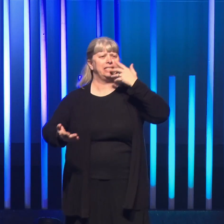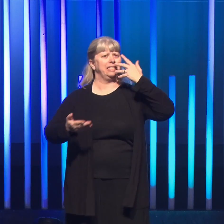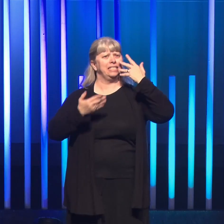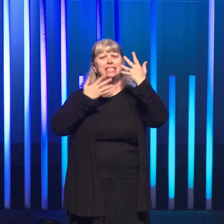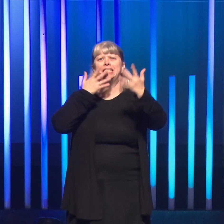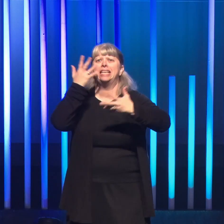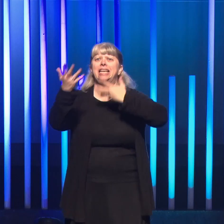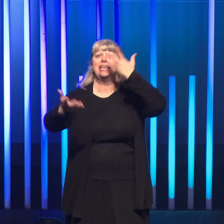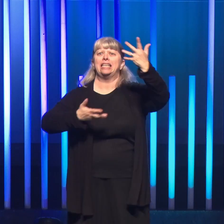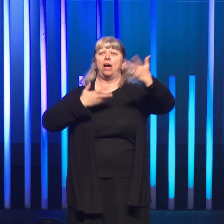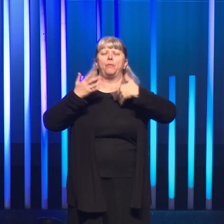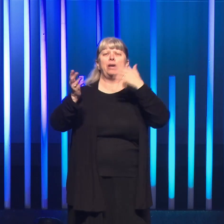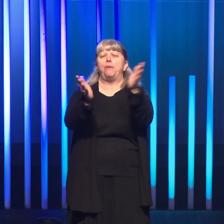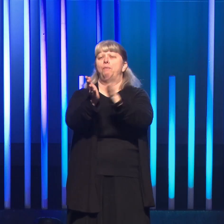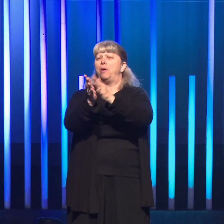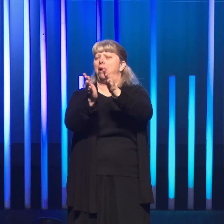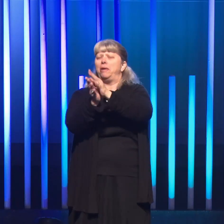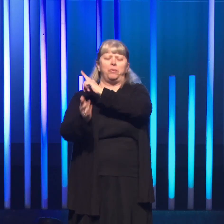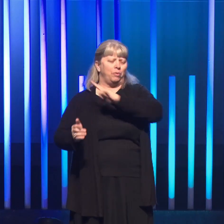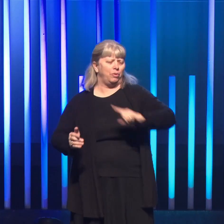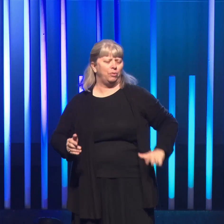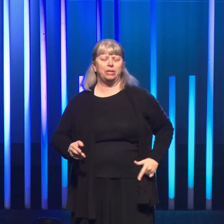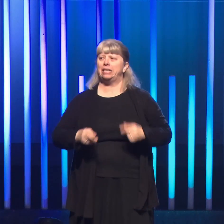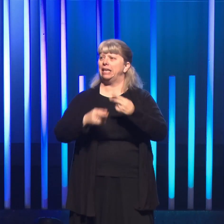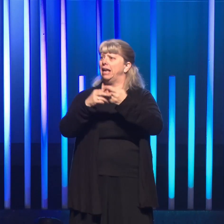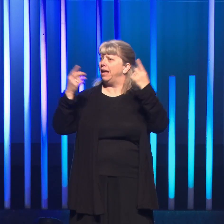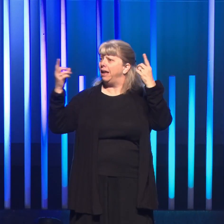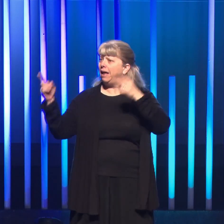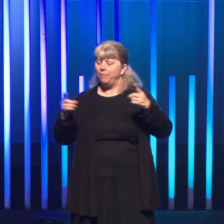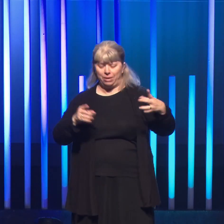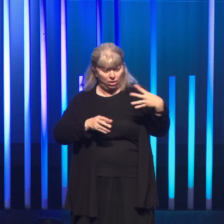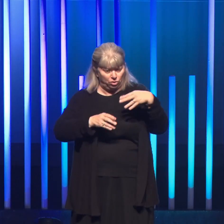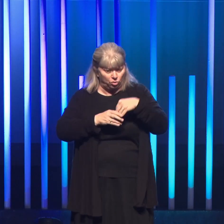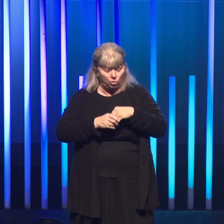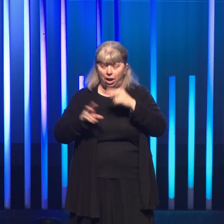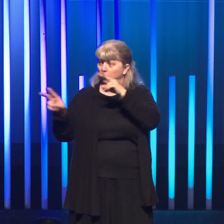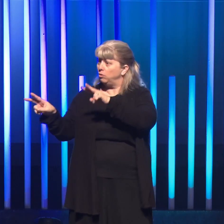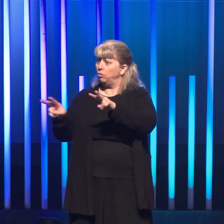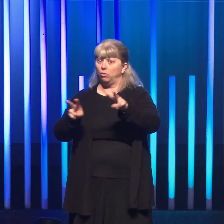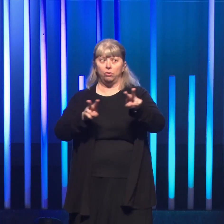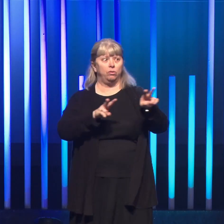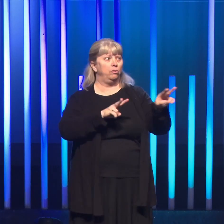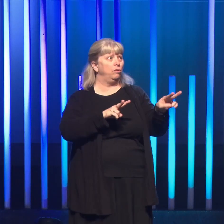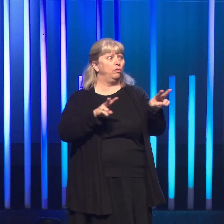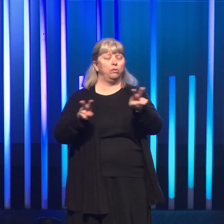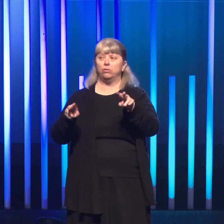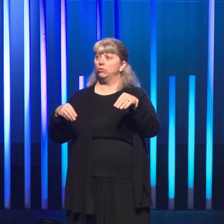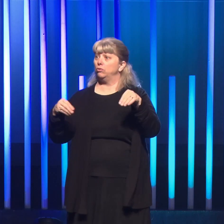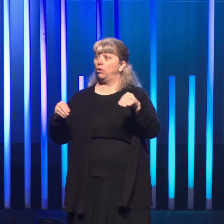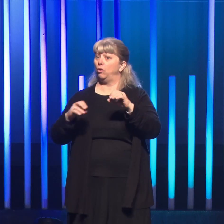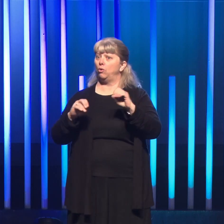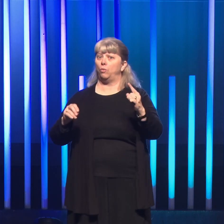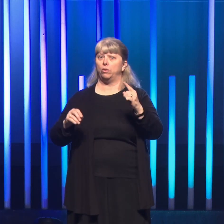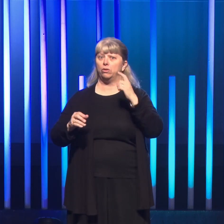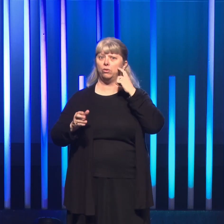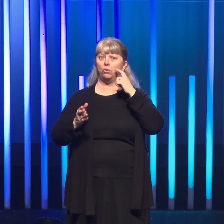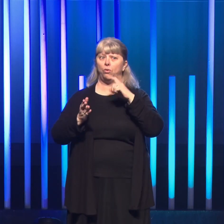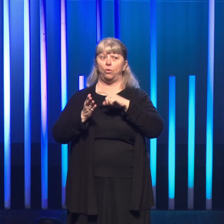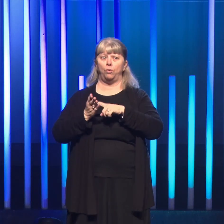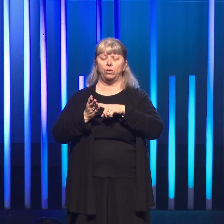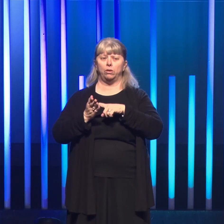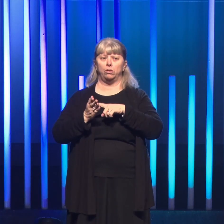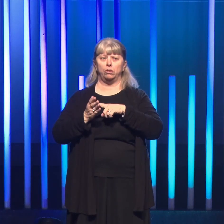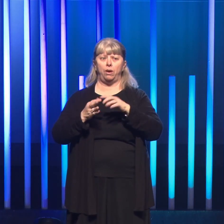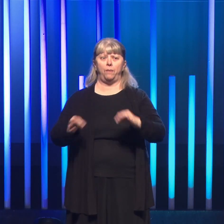I wanted to praise the Lord's name. All this was happening internally, but as I looked around the store, no one was noticing this